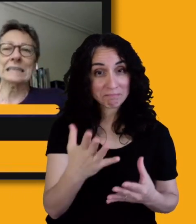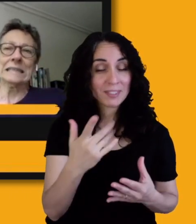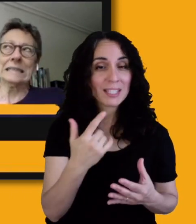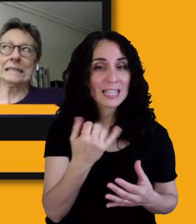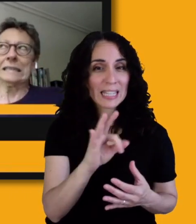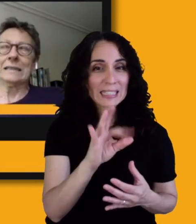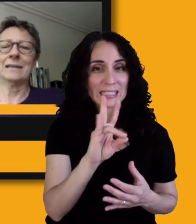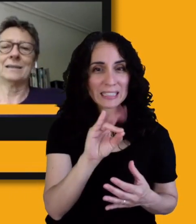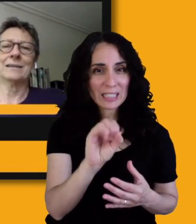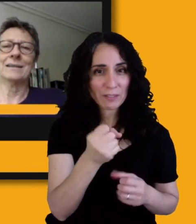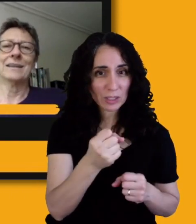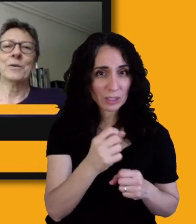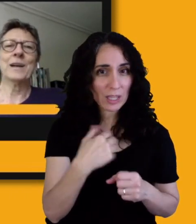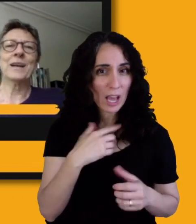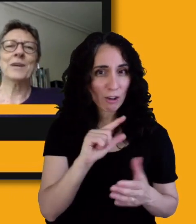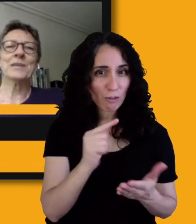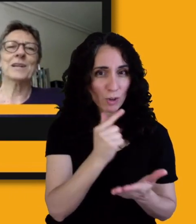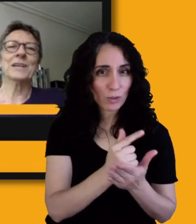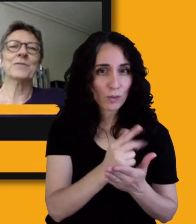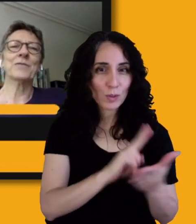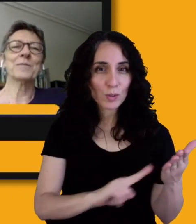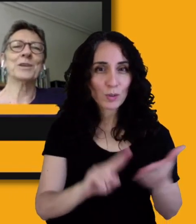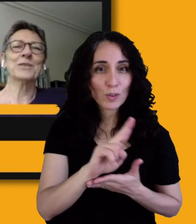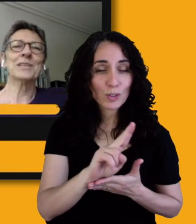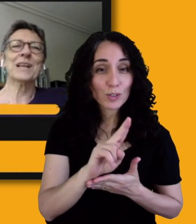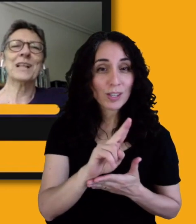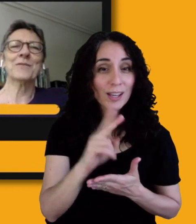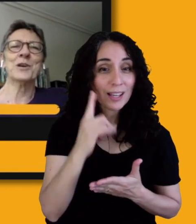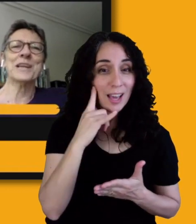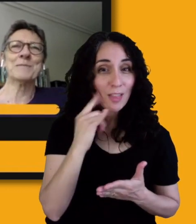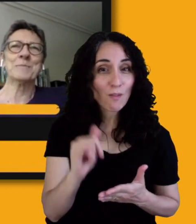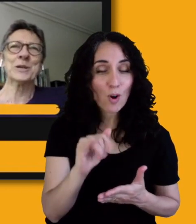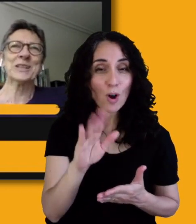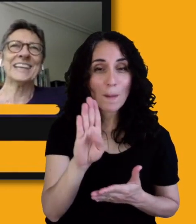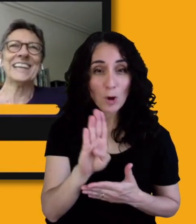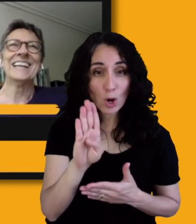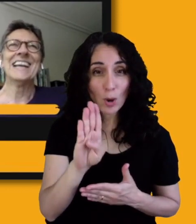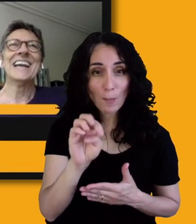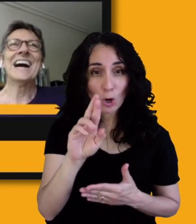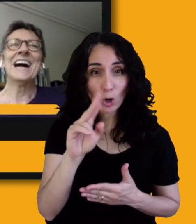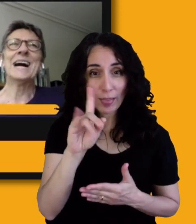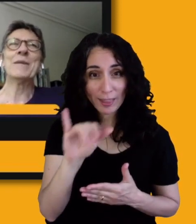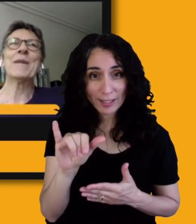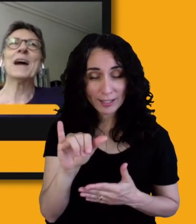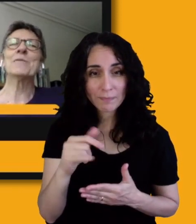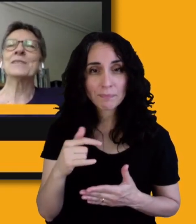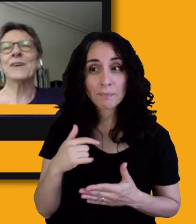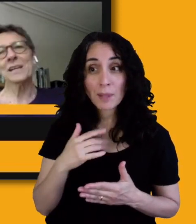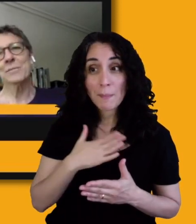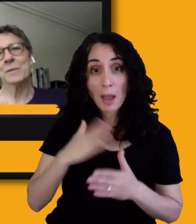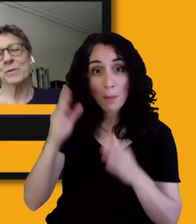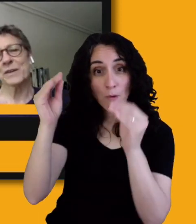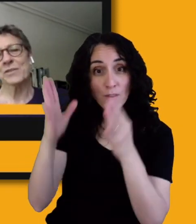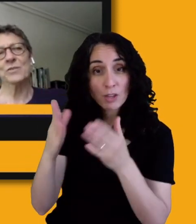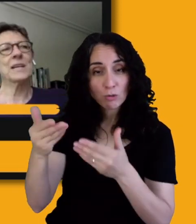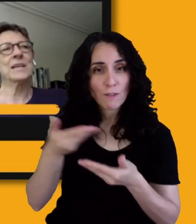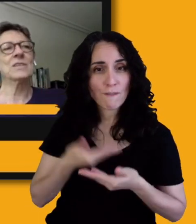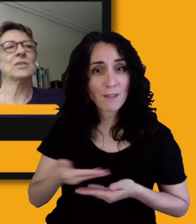when I graduated from the University of California at Berkeley, I was invited by a professor of mine to